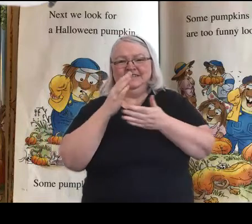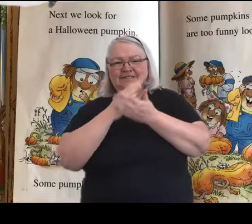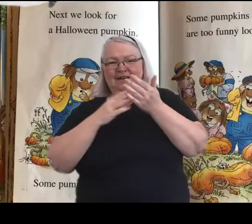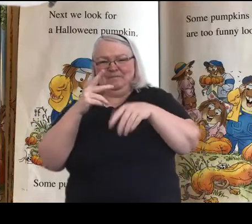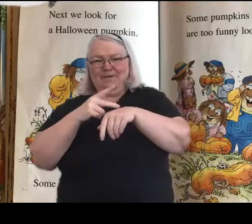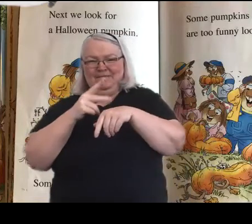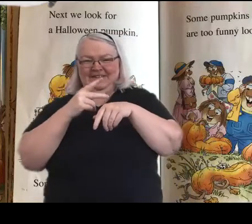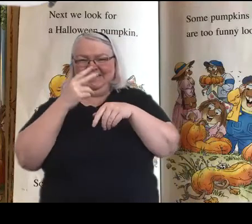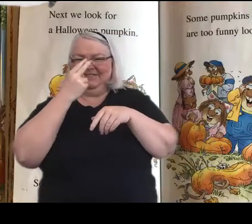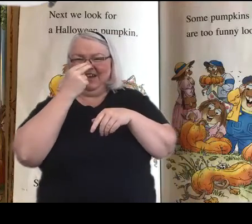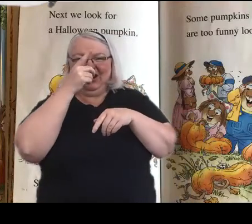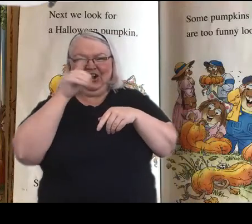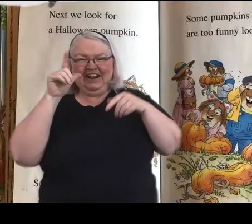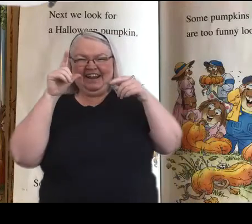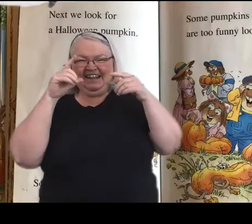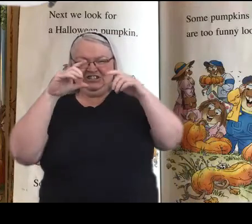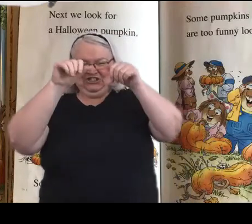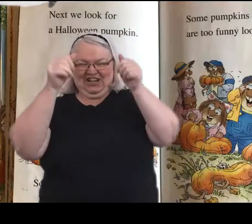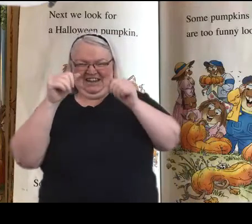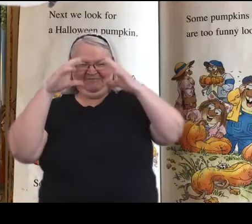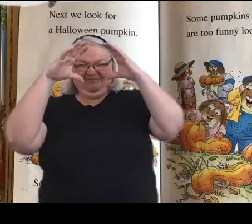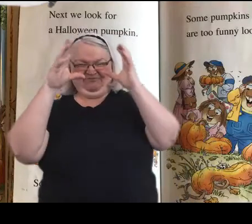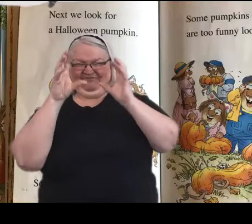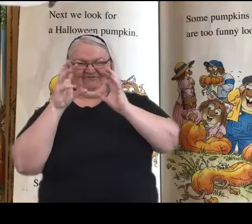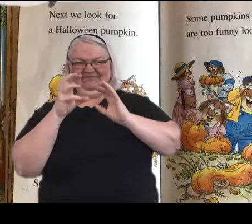Some pumpkins are too funny looking.